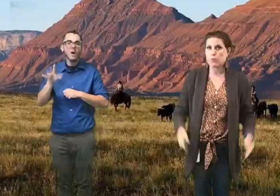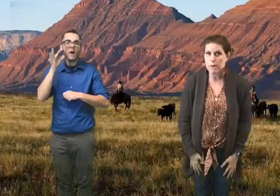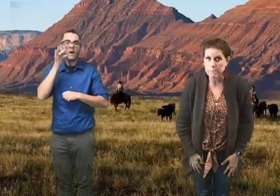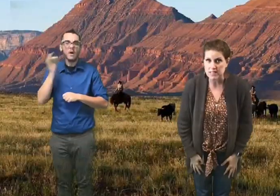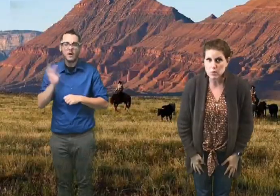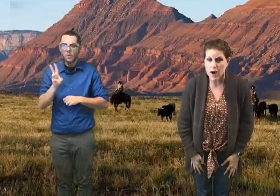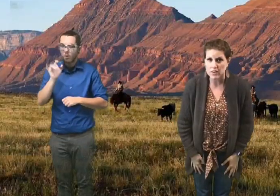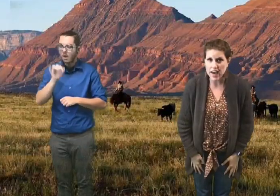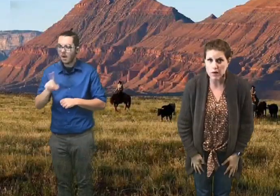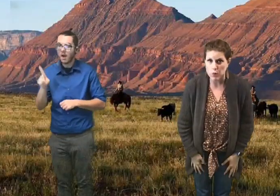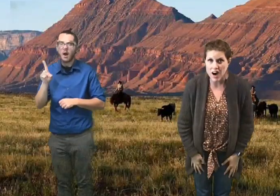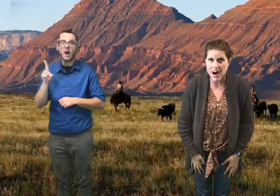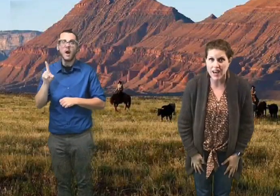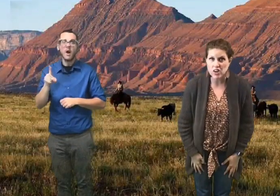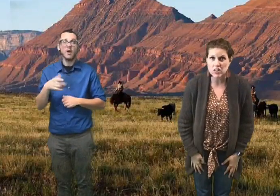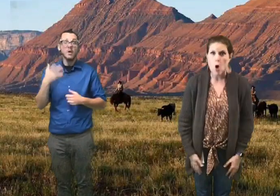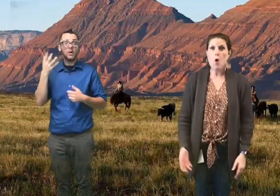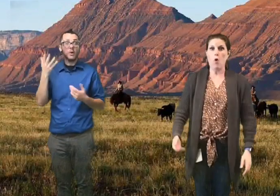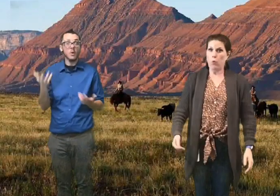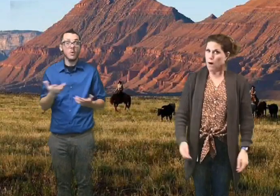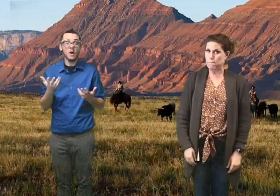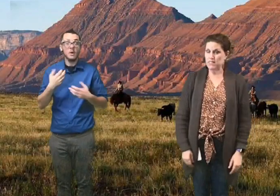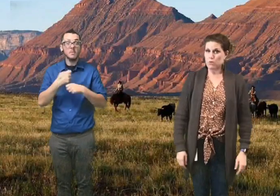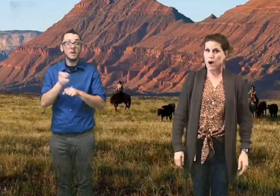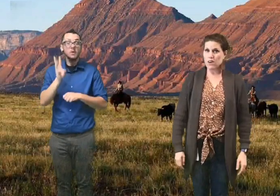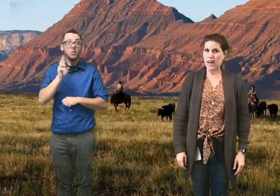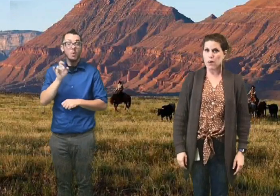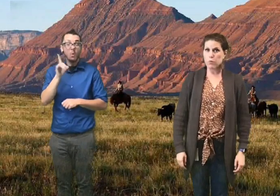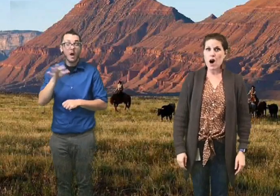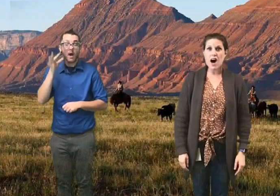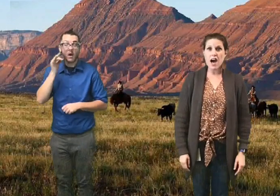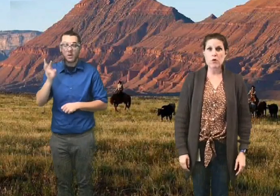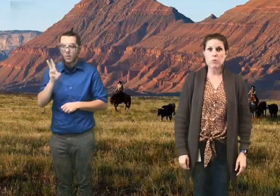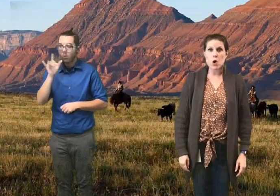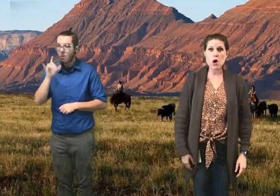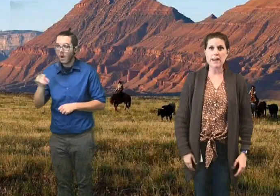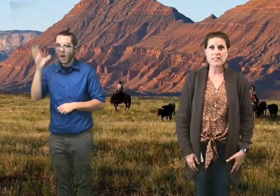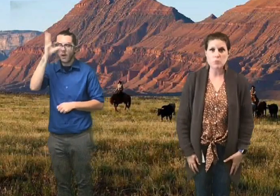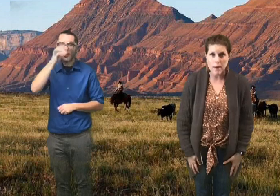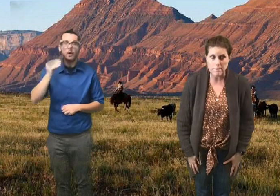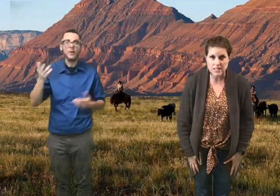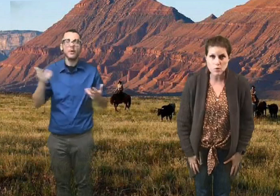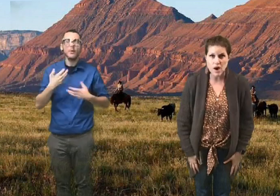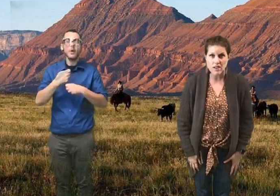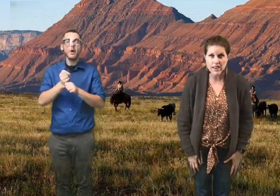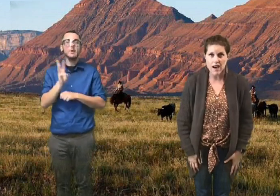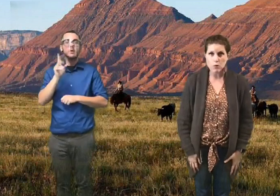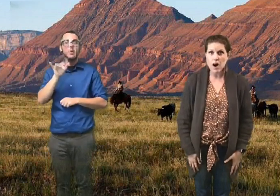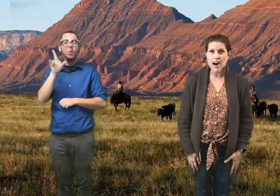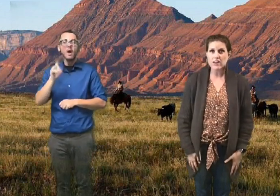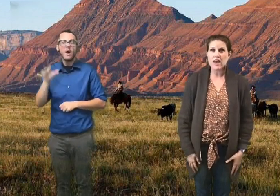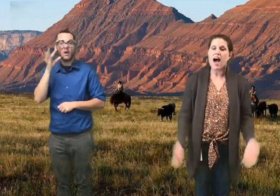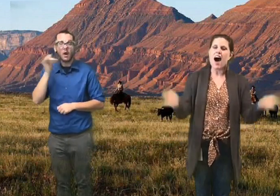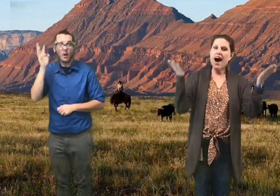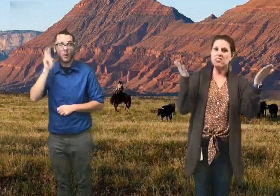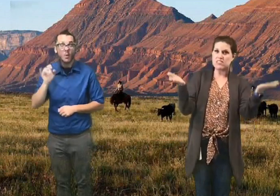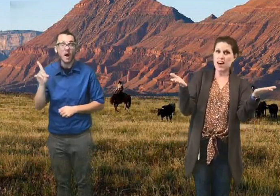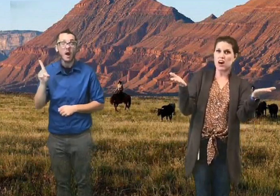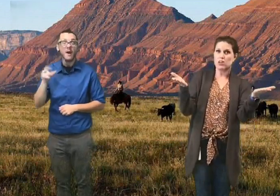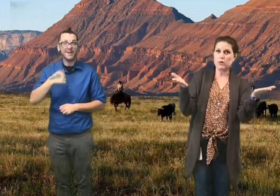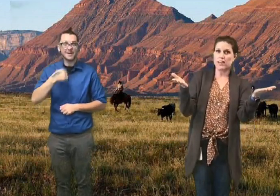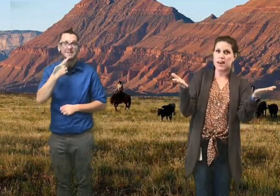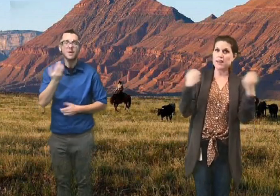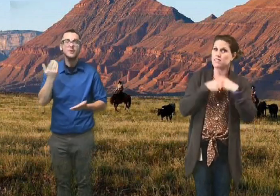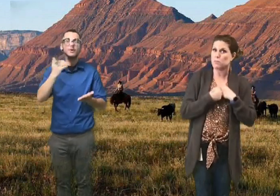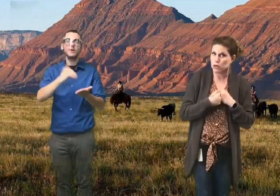boys? What makes a wildcat wild? What makes a wildcat wild, boys? What makes a wildcat wild? I'll